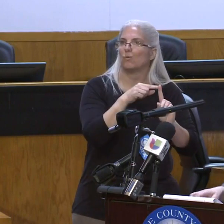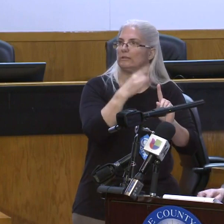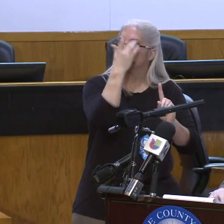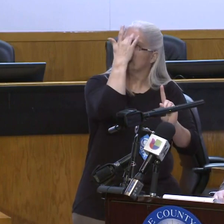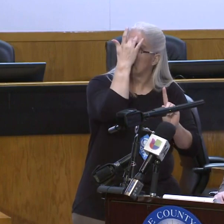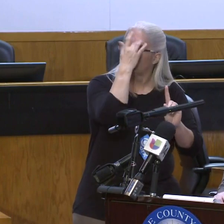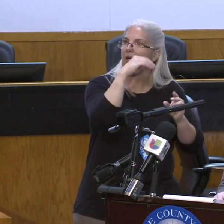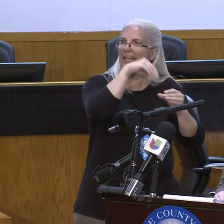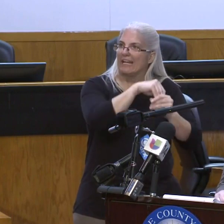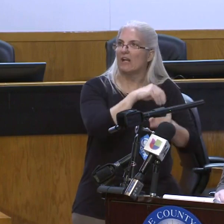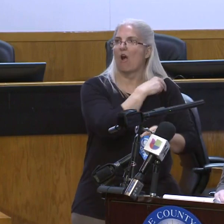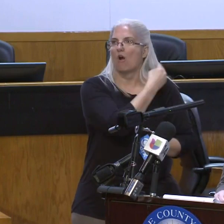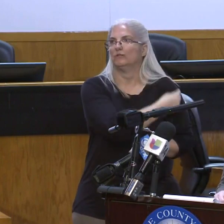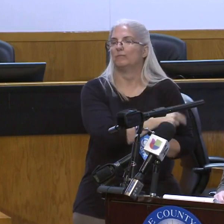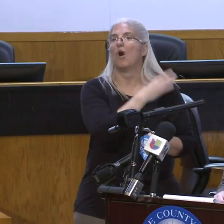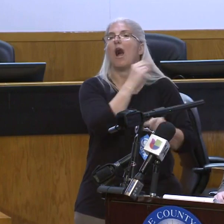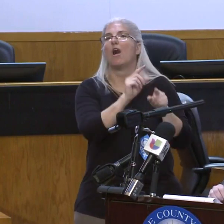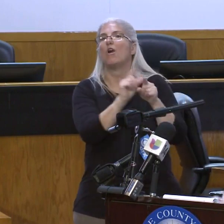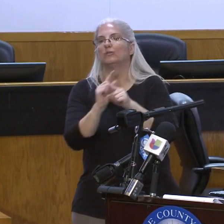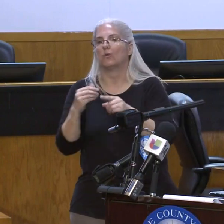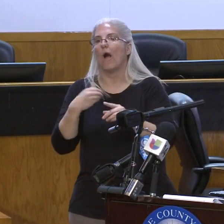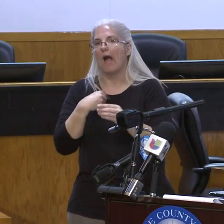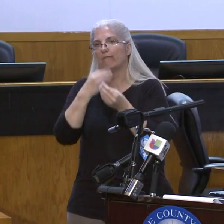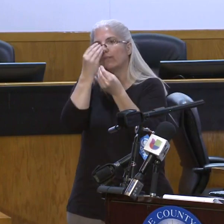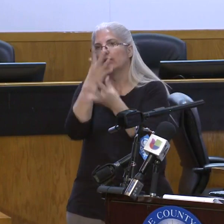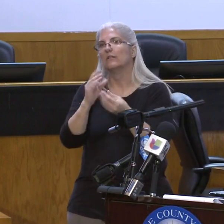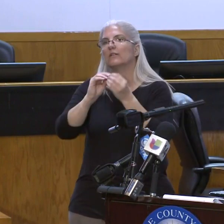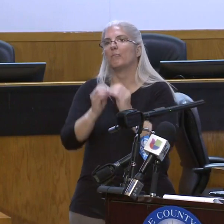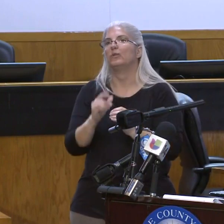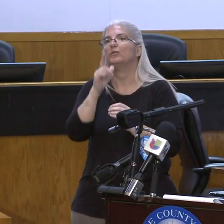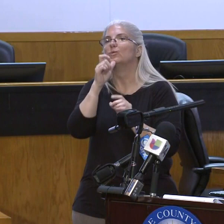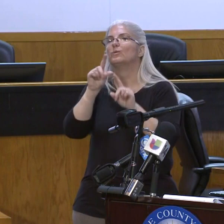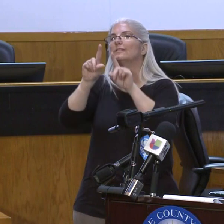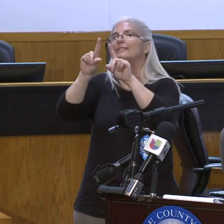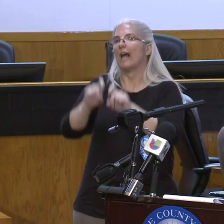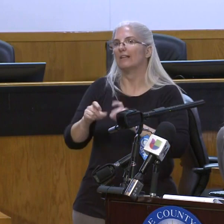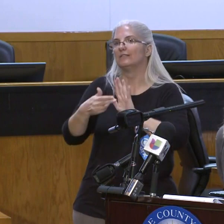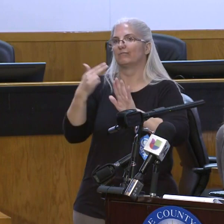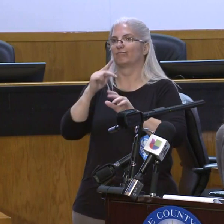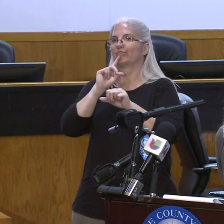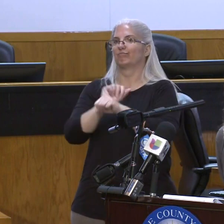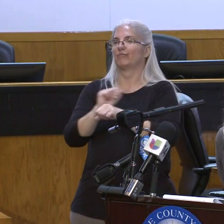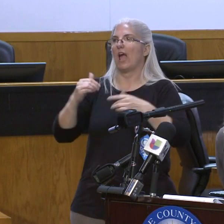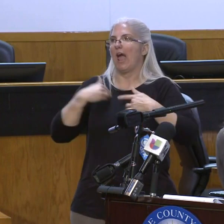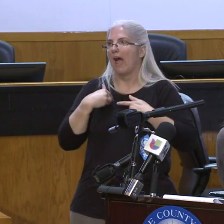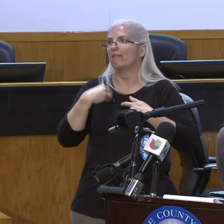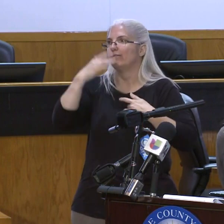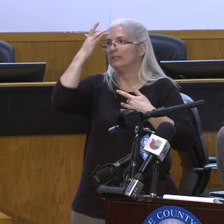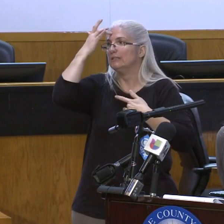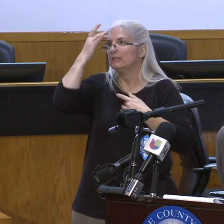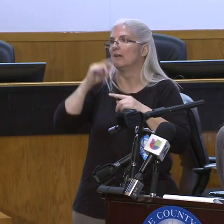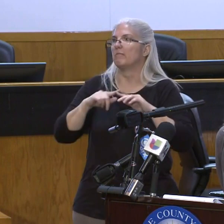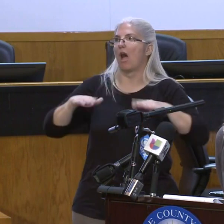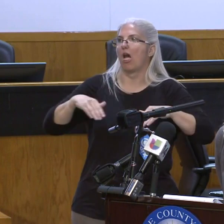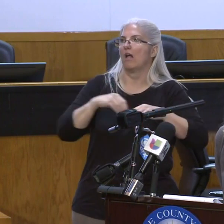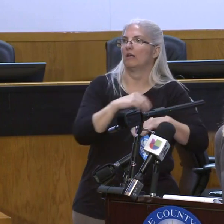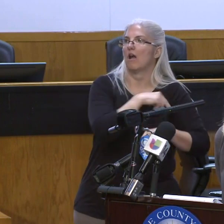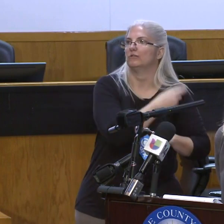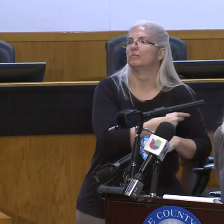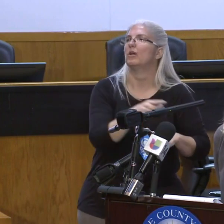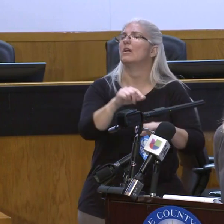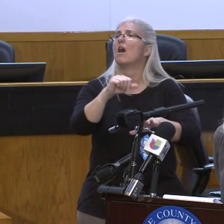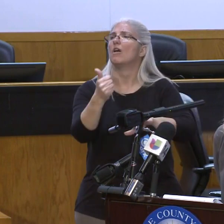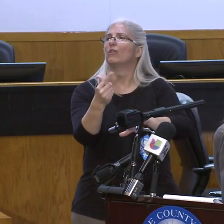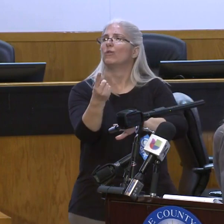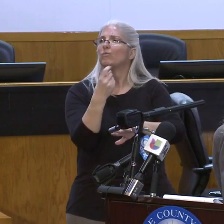And does that include ventilators as well? How many ventilators are taken up? The question is if that also includes the number of ventilators that are